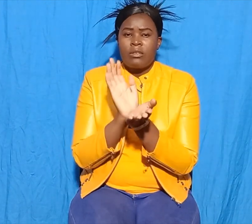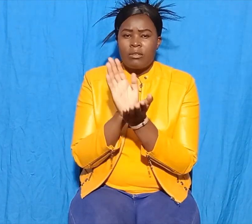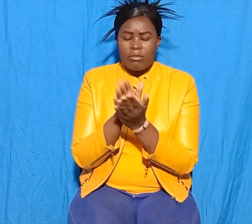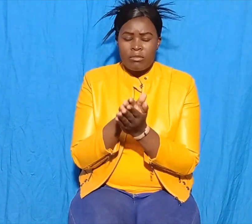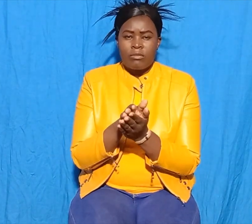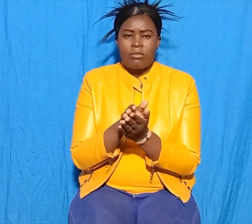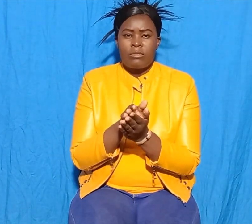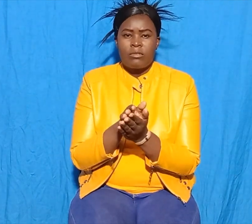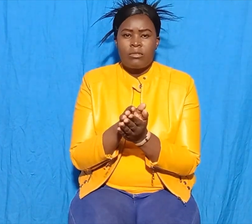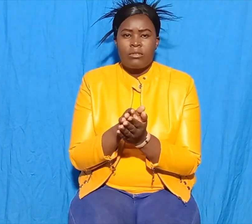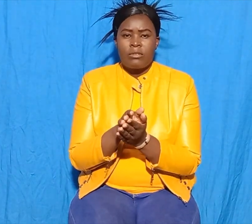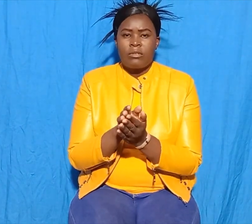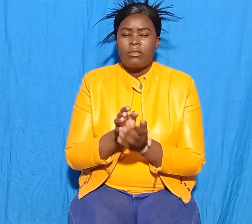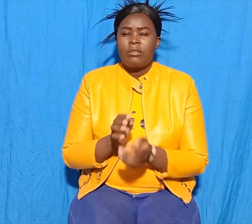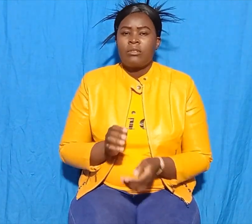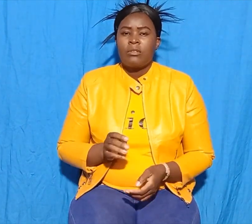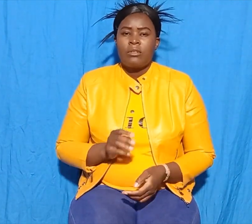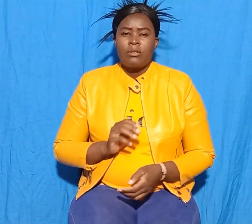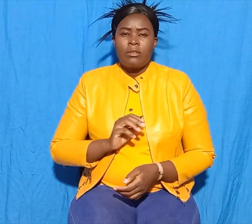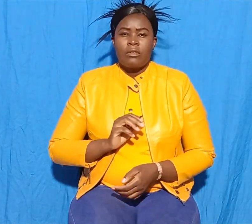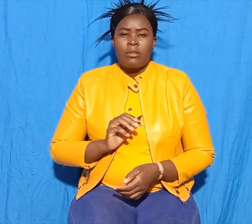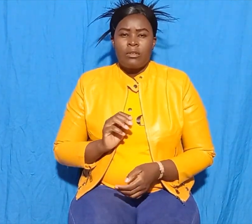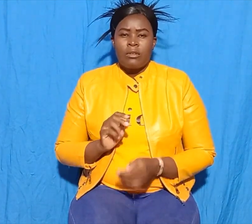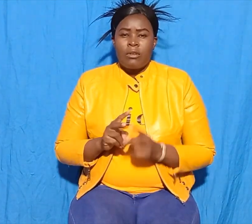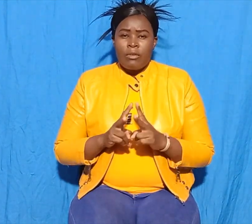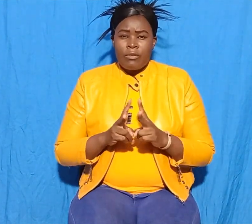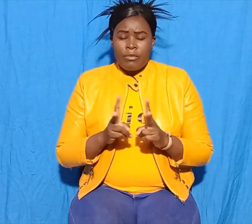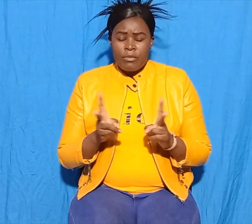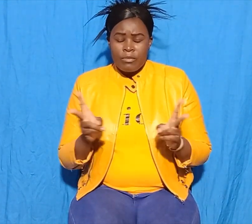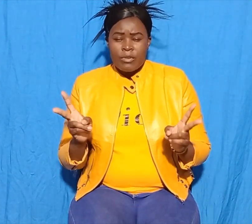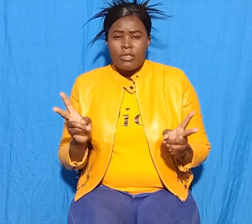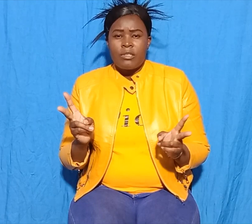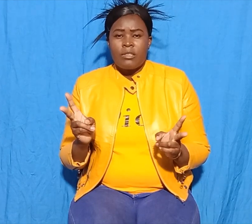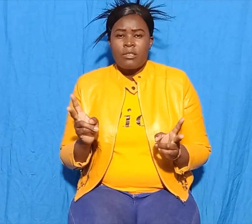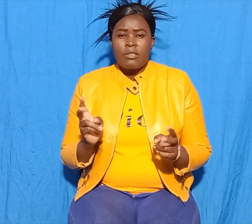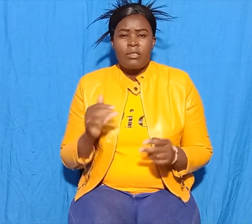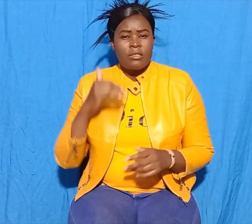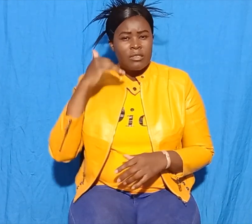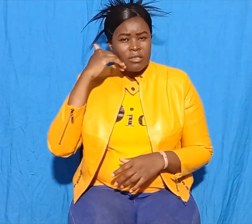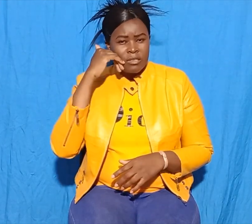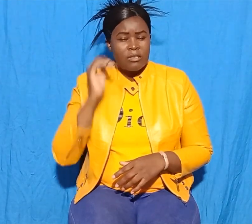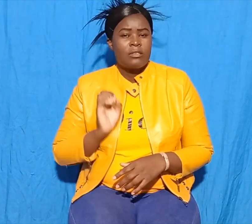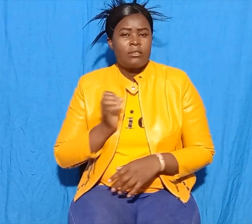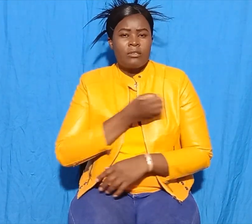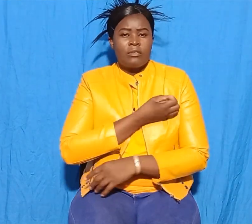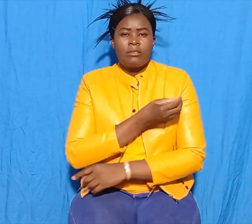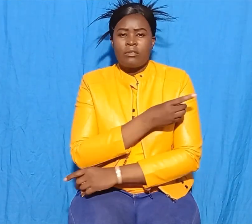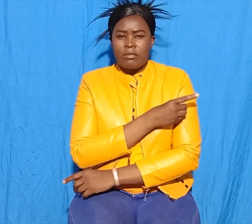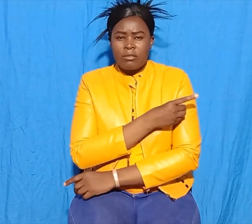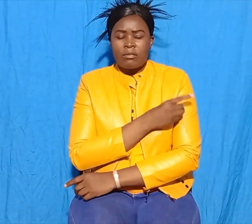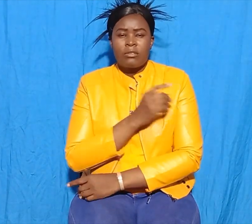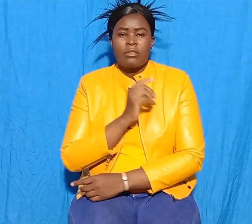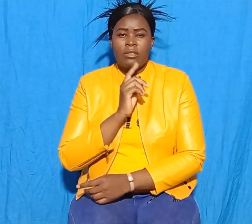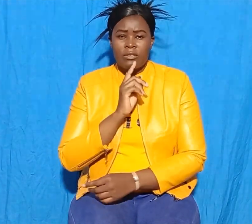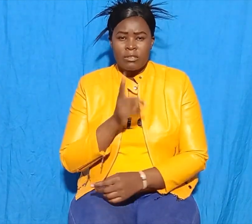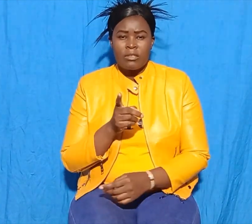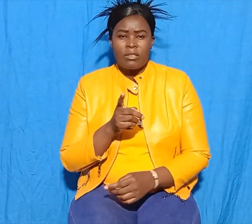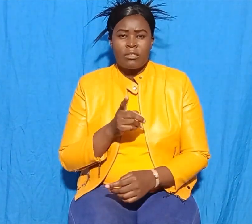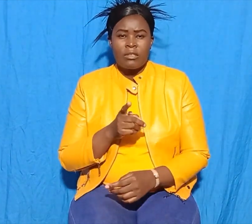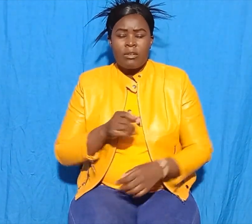Our doctor said to him, you must eat a monkey's heart. Then you will be well